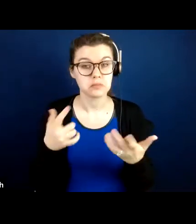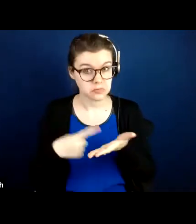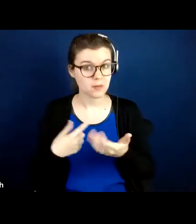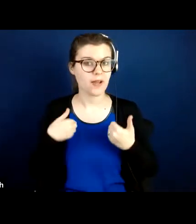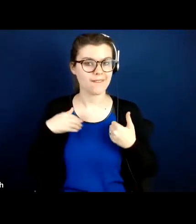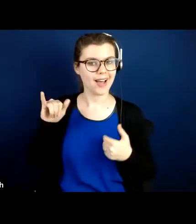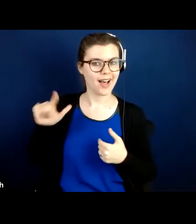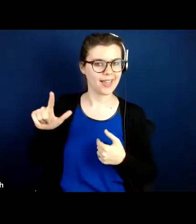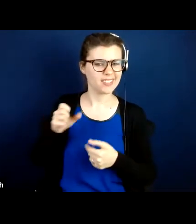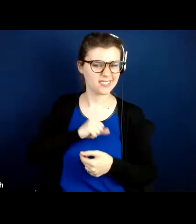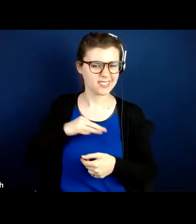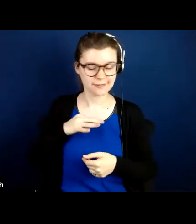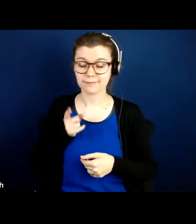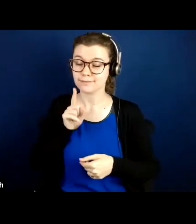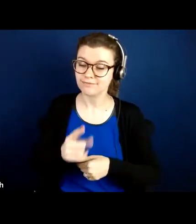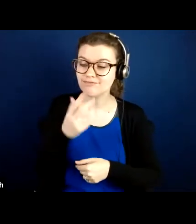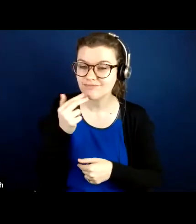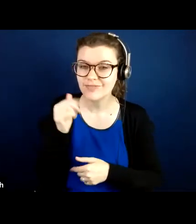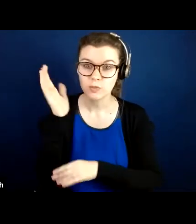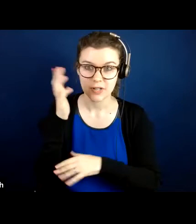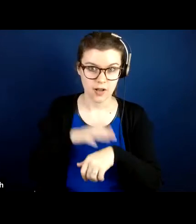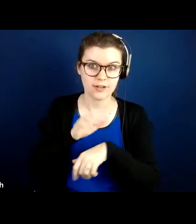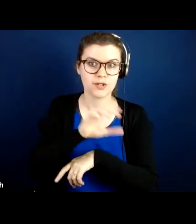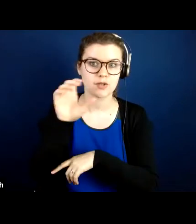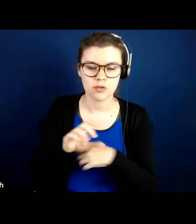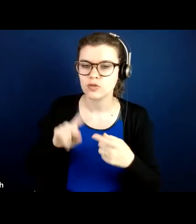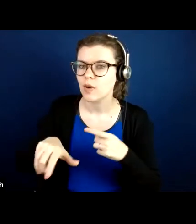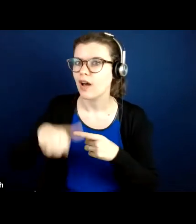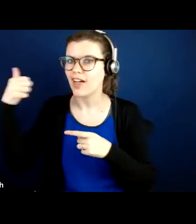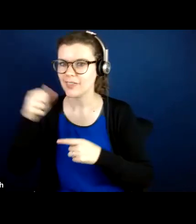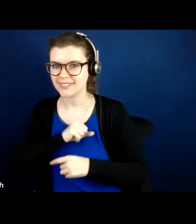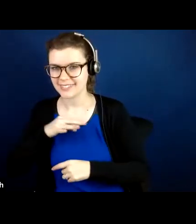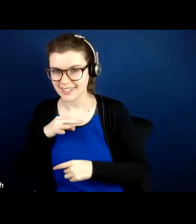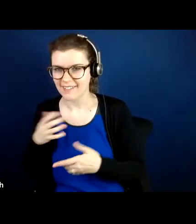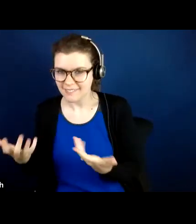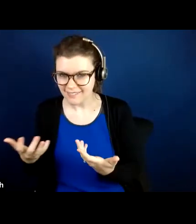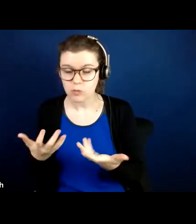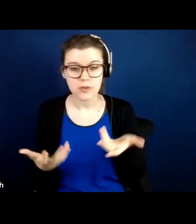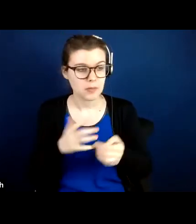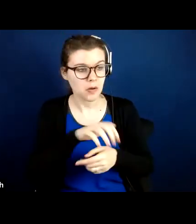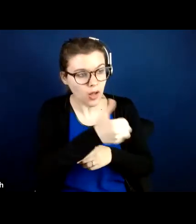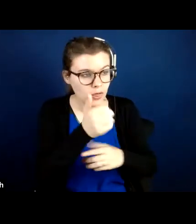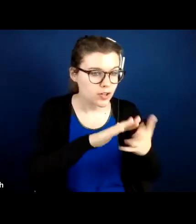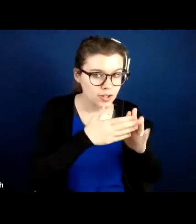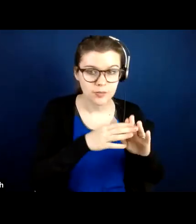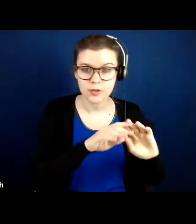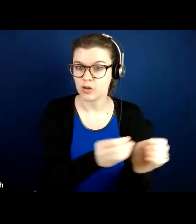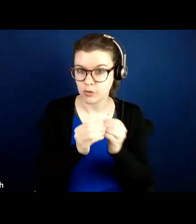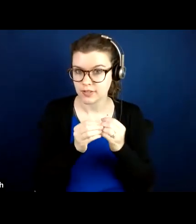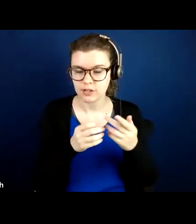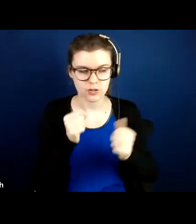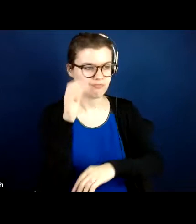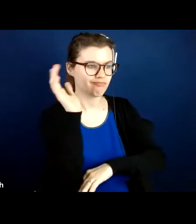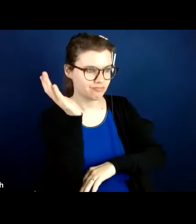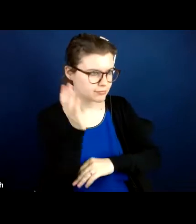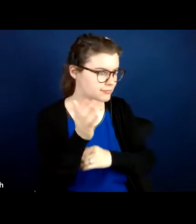do little mini presentations on Zoom to other staff members or to other community organizations about their